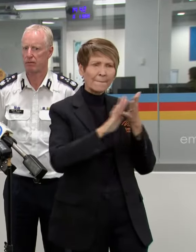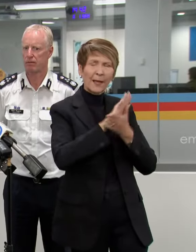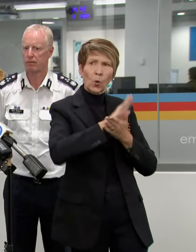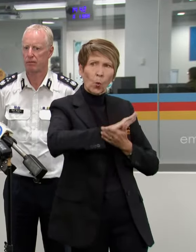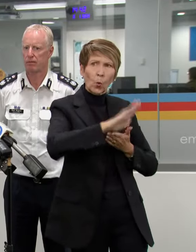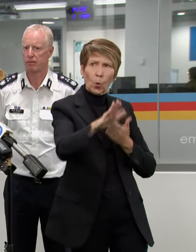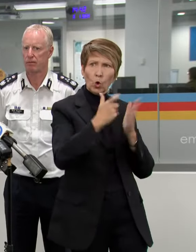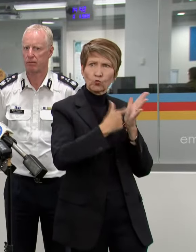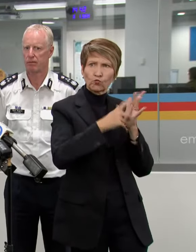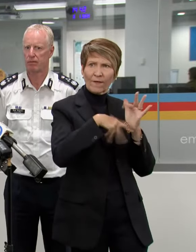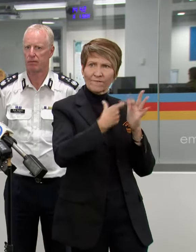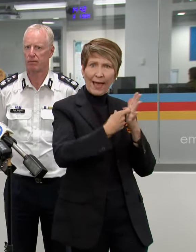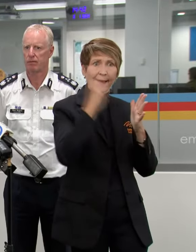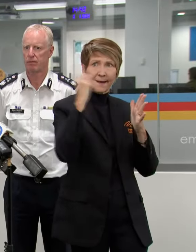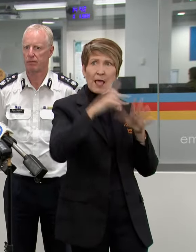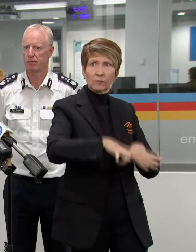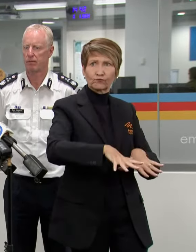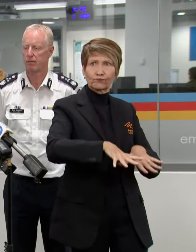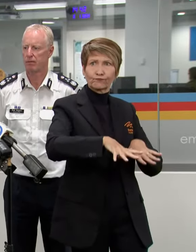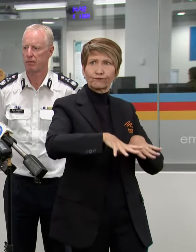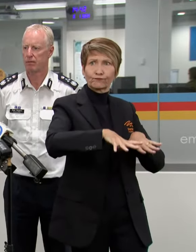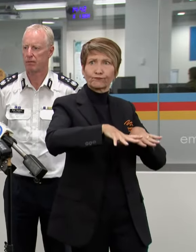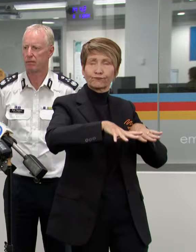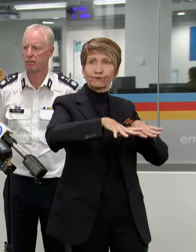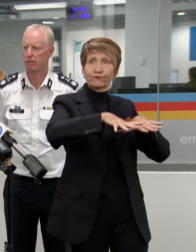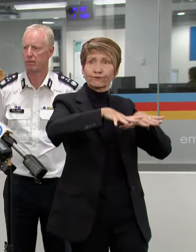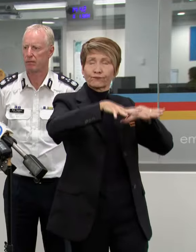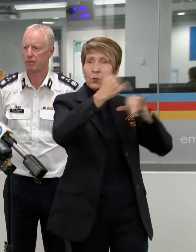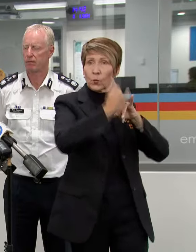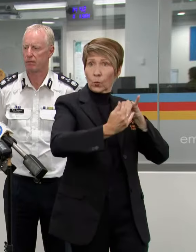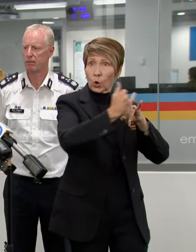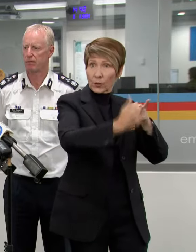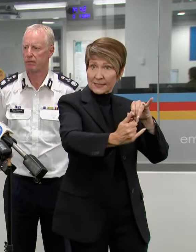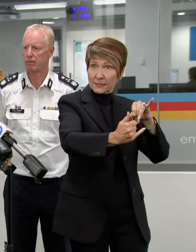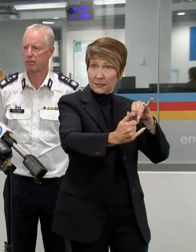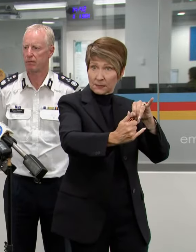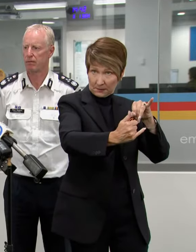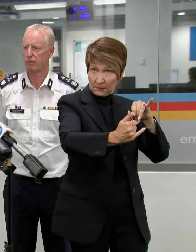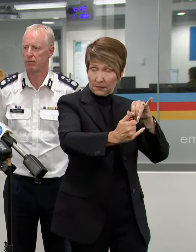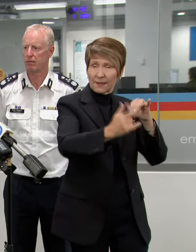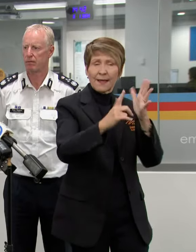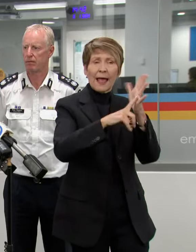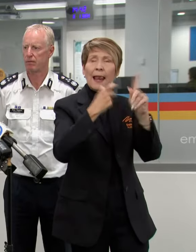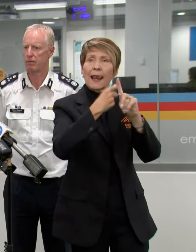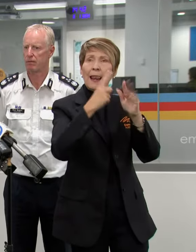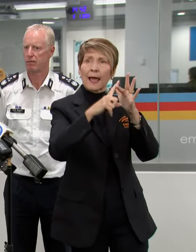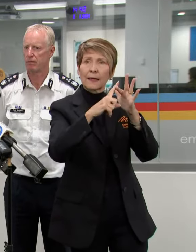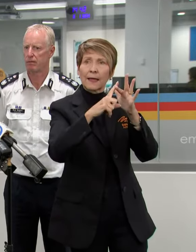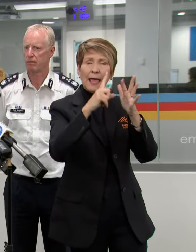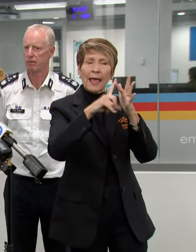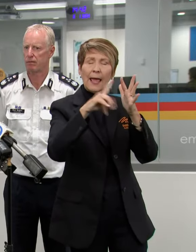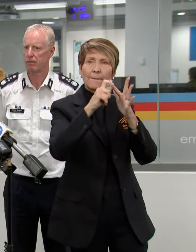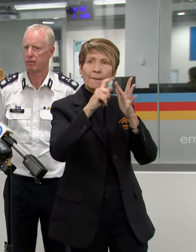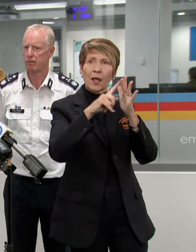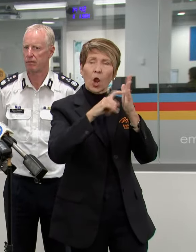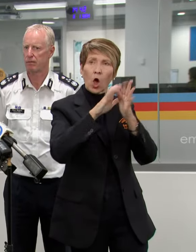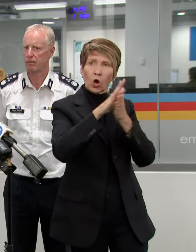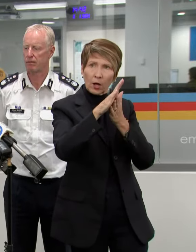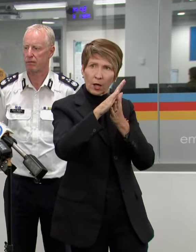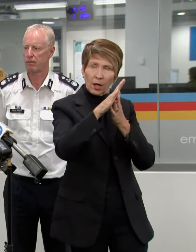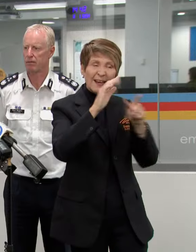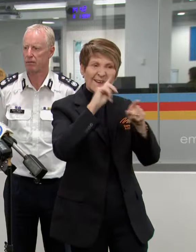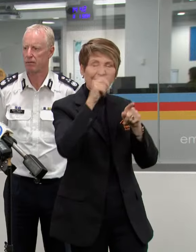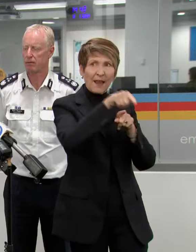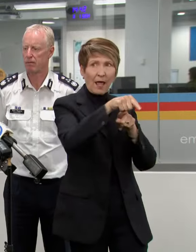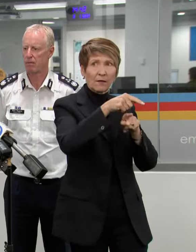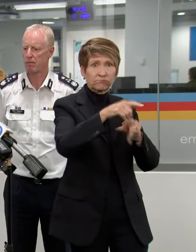tributaries are now starting to respond. The Kampaspe River downstream of Lake Heppalock is already now at major flood